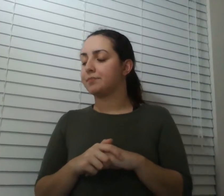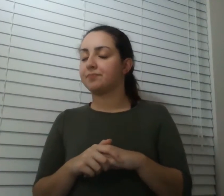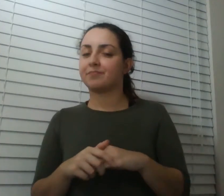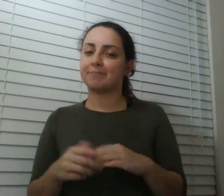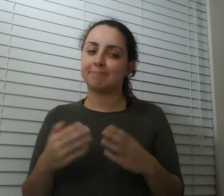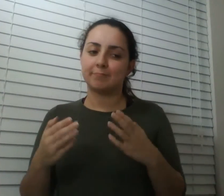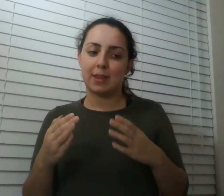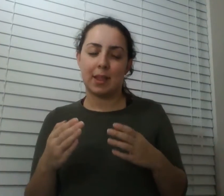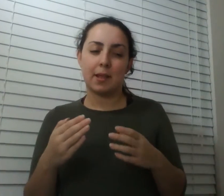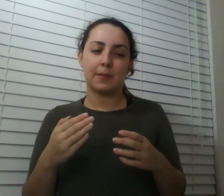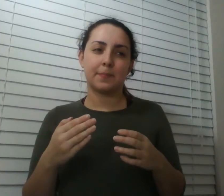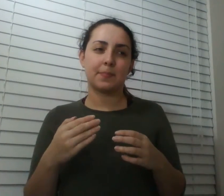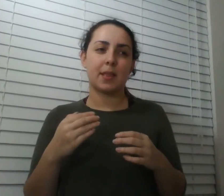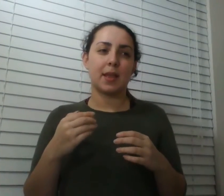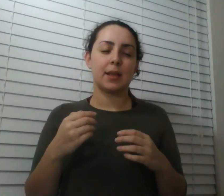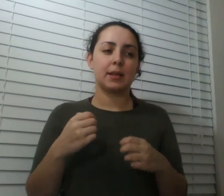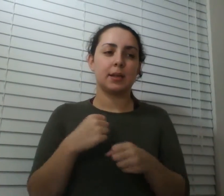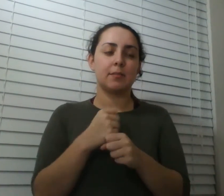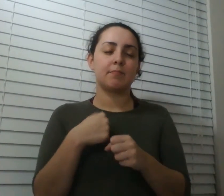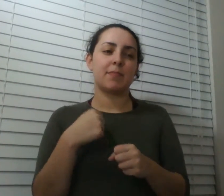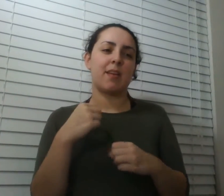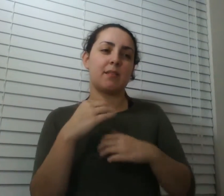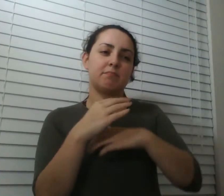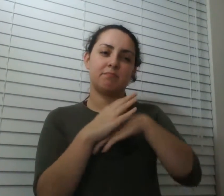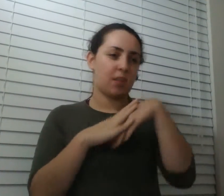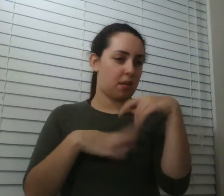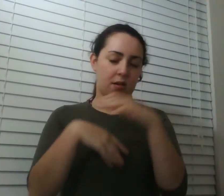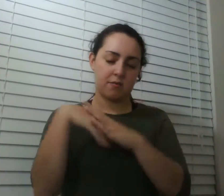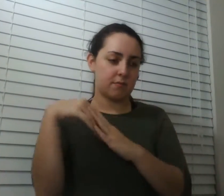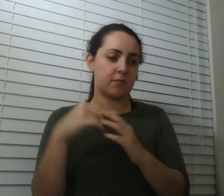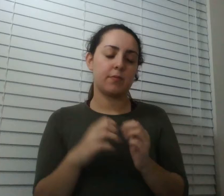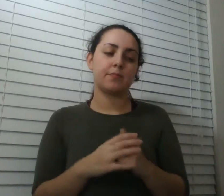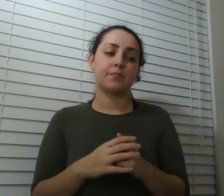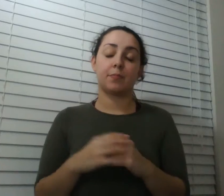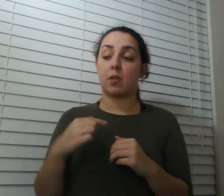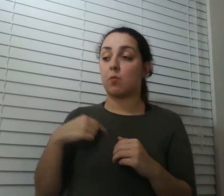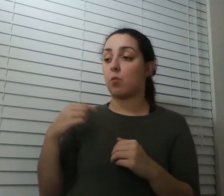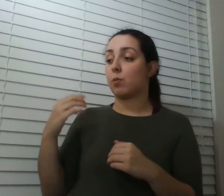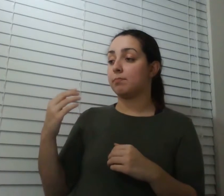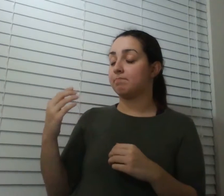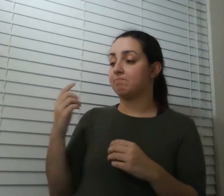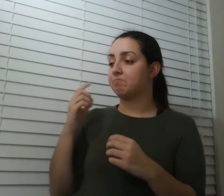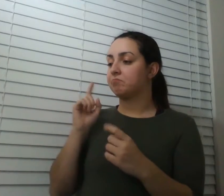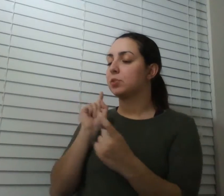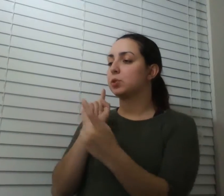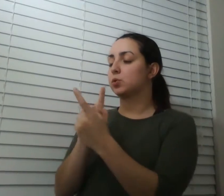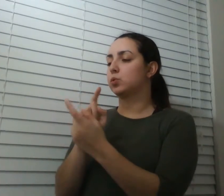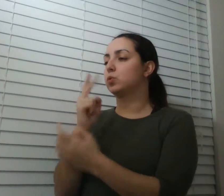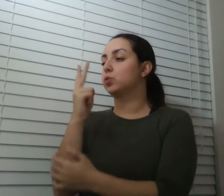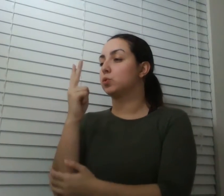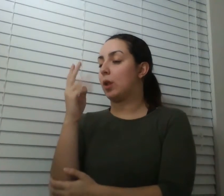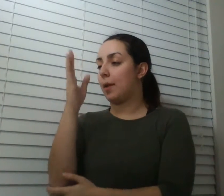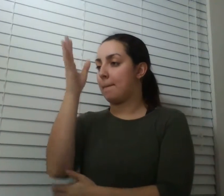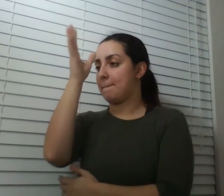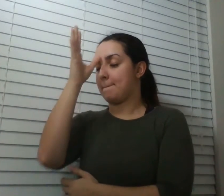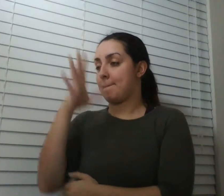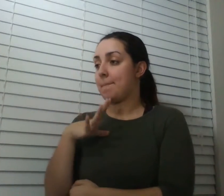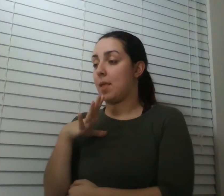i'm going to introduce you to two guys who do something very interesting with that discomfort because if you talk to true comedy